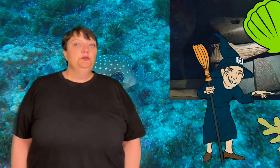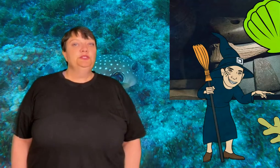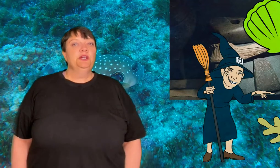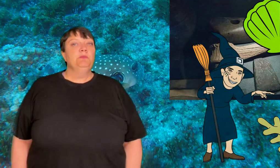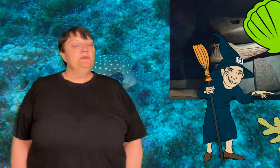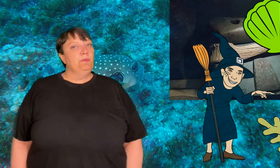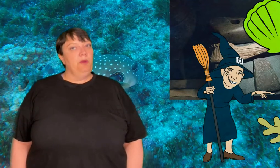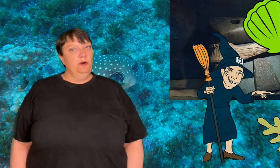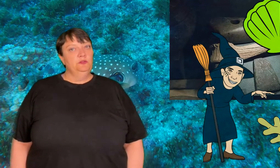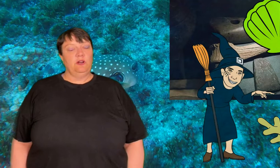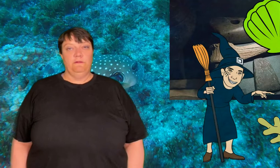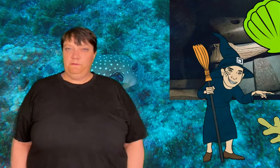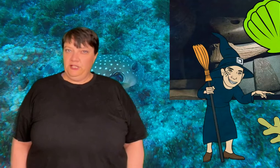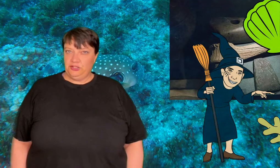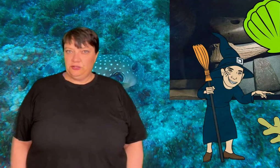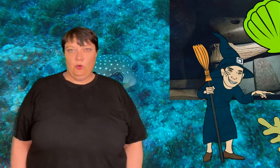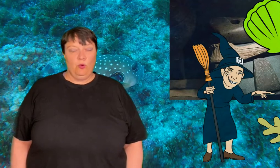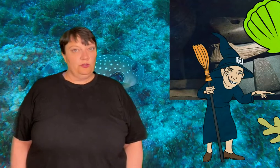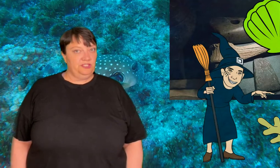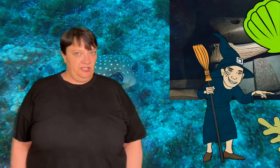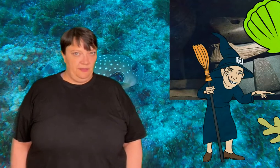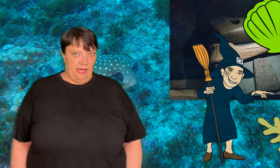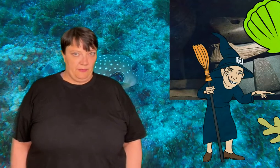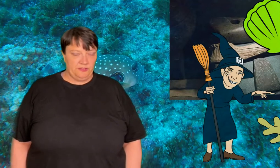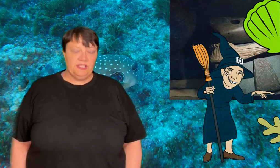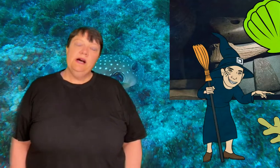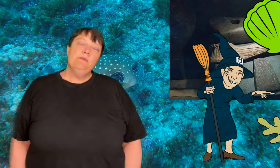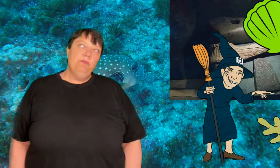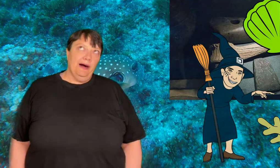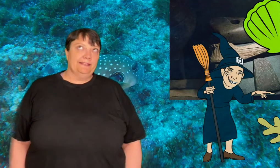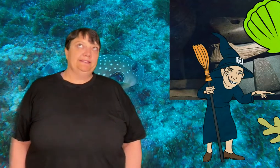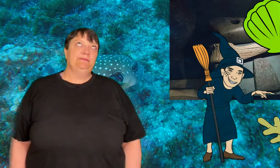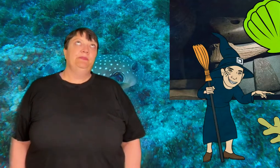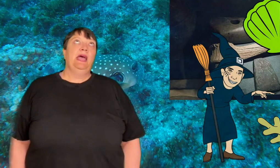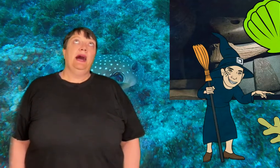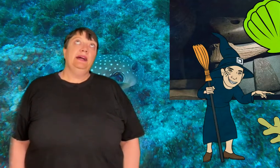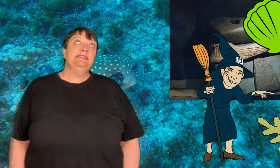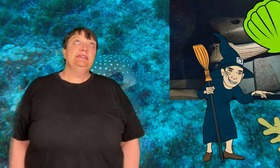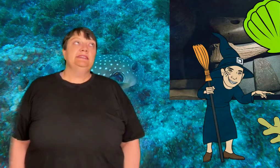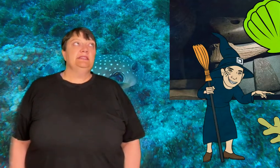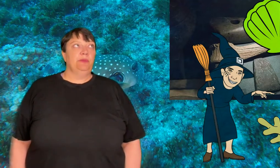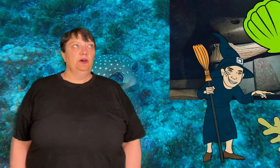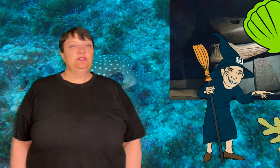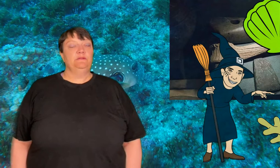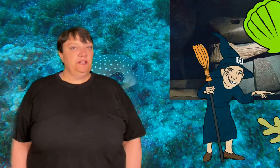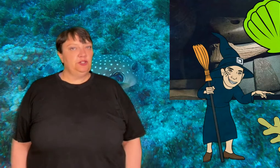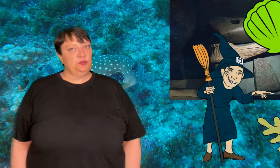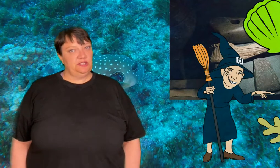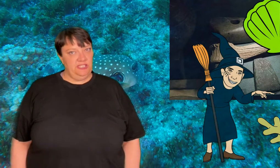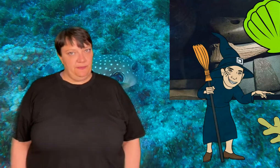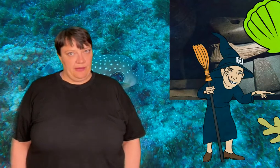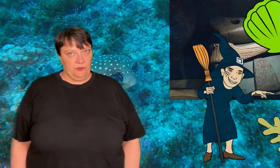use the bones of fish or sea mammals but I think that the bones of